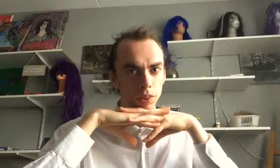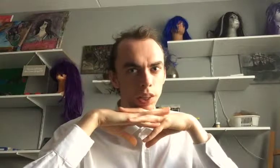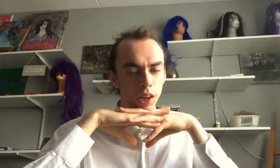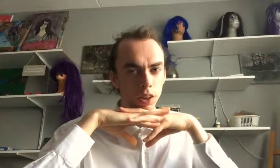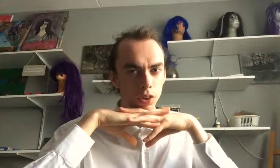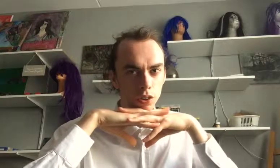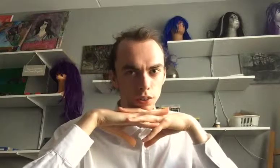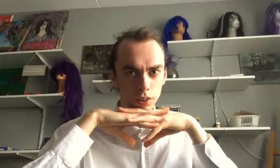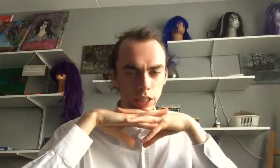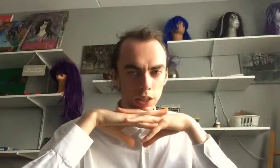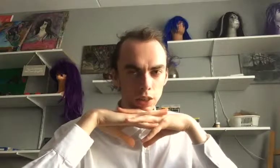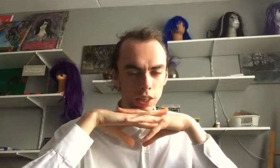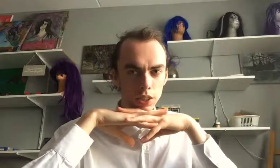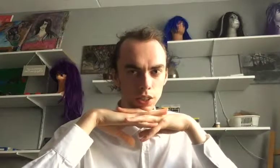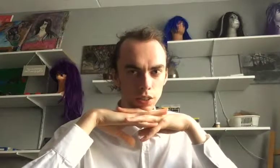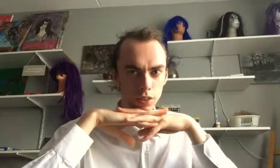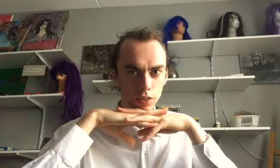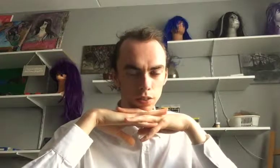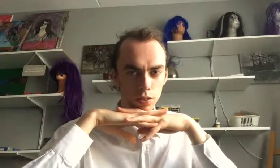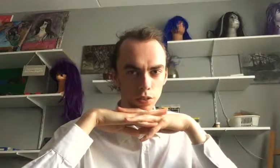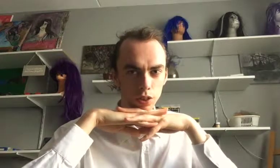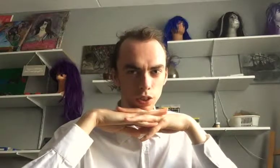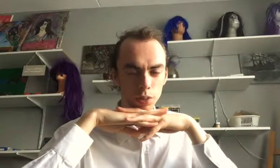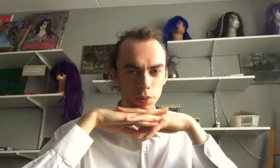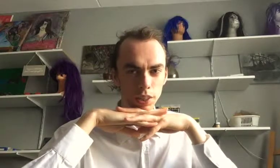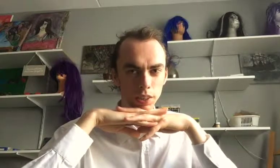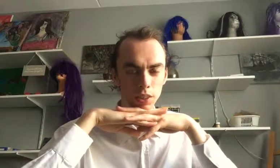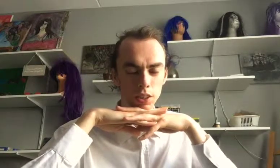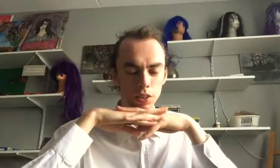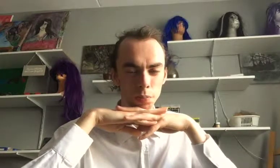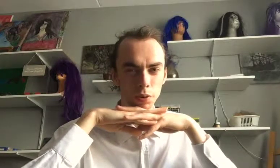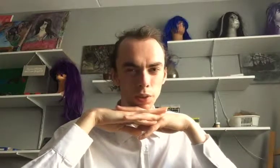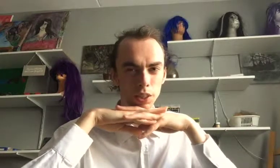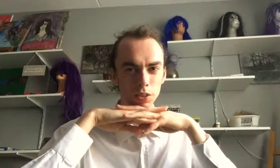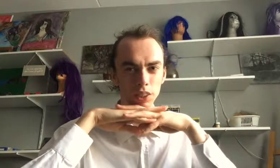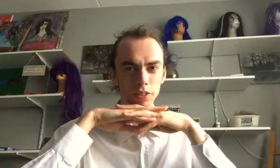How, can you ask, for something, that you not be willing to give?